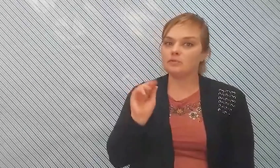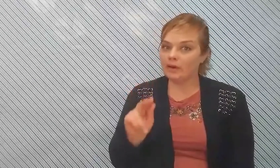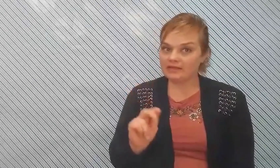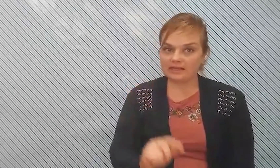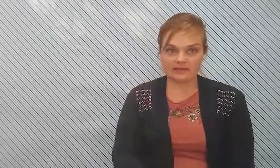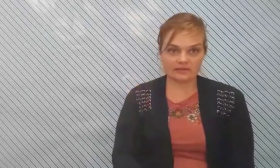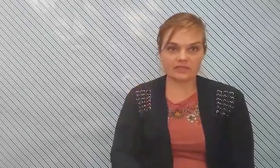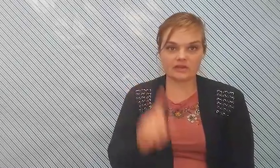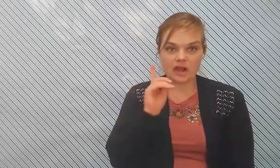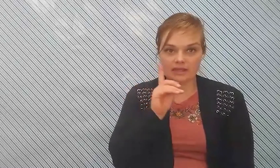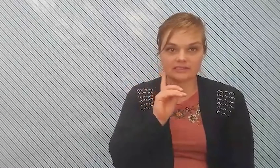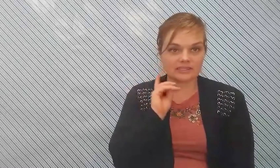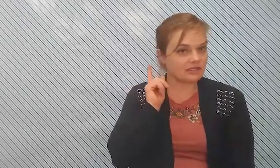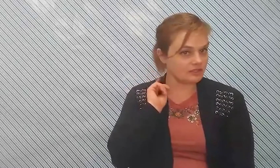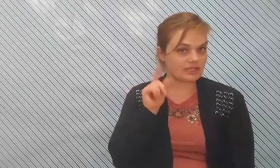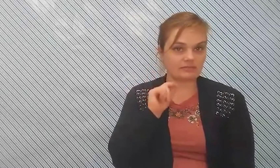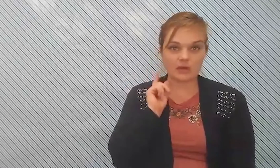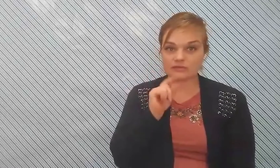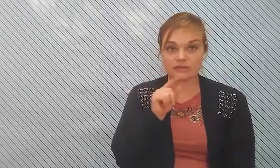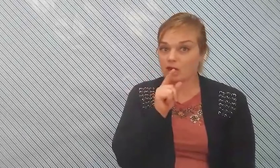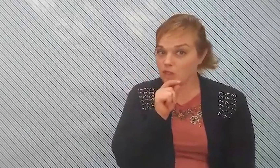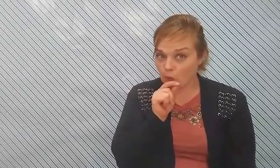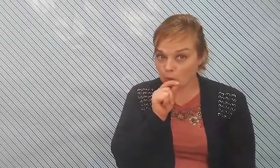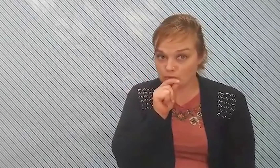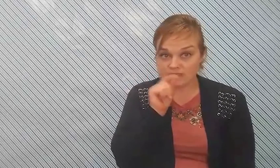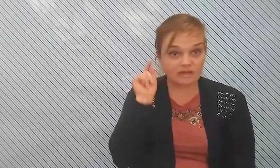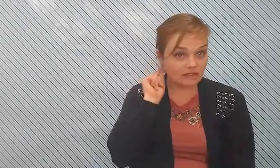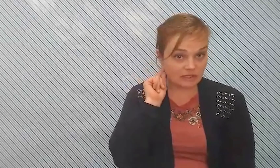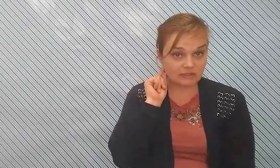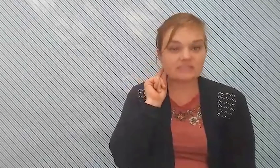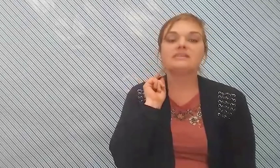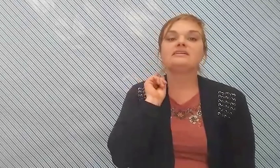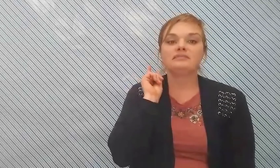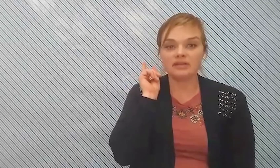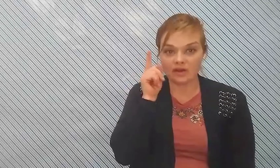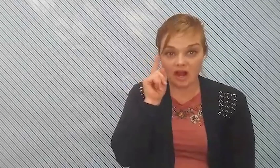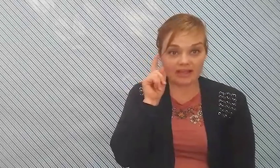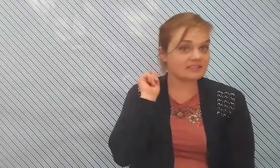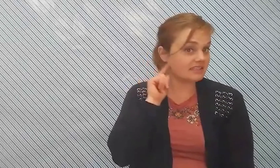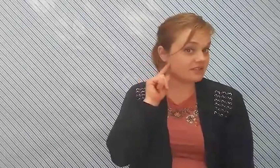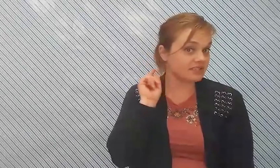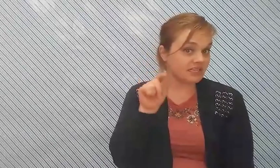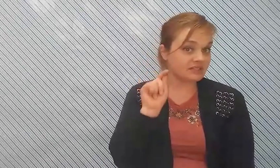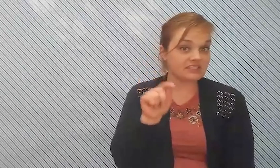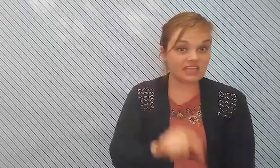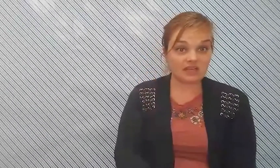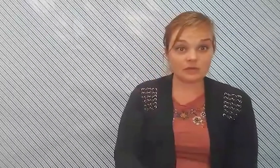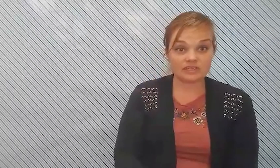pray together so that your eyes and ears and mouths are closed not your ears but your eyes and ears can hear and see what